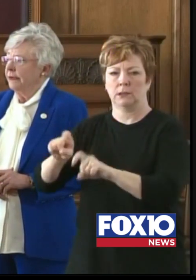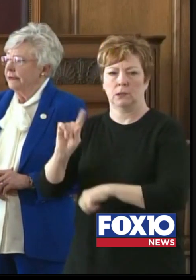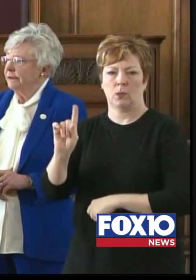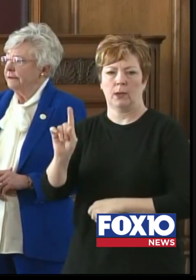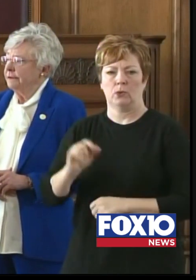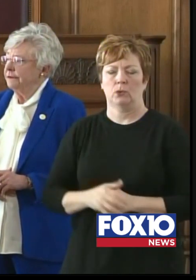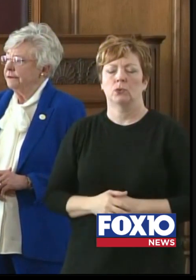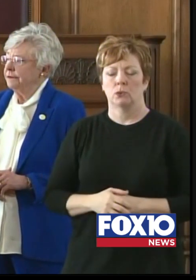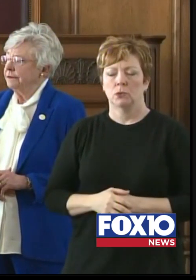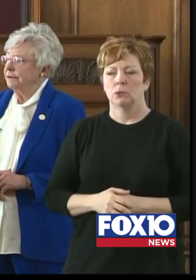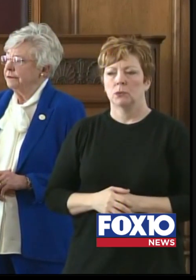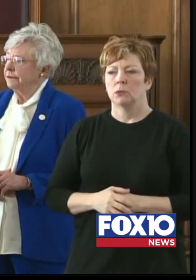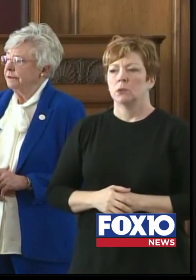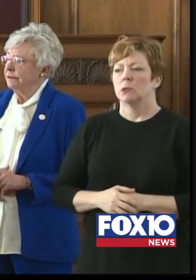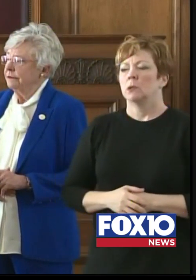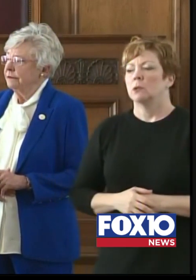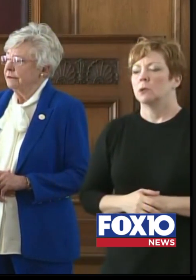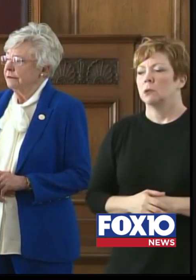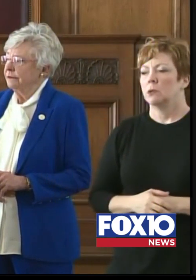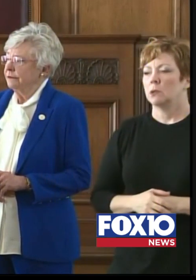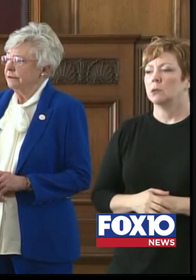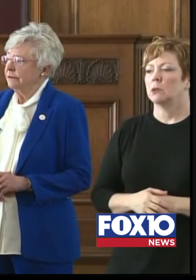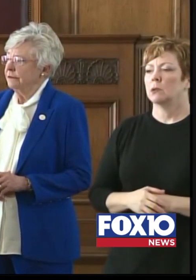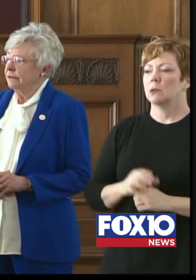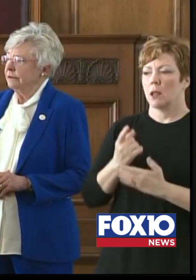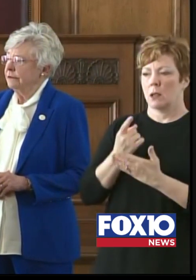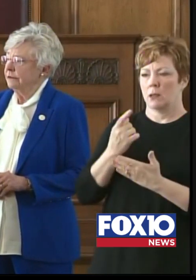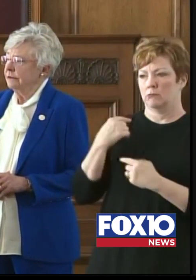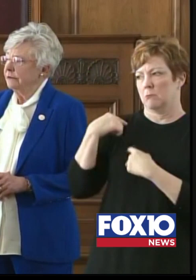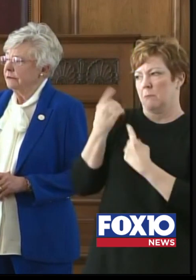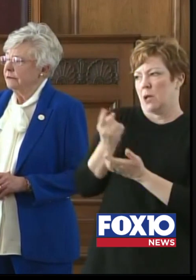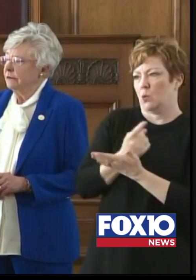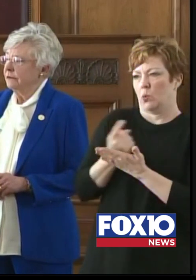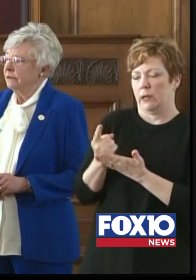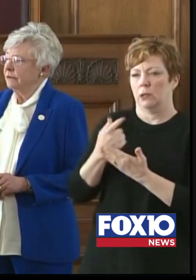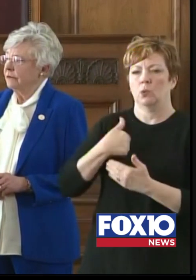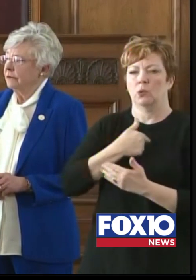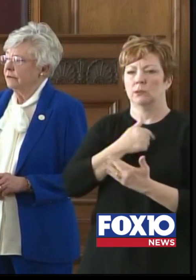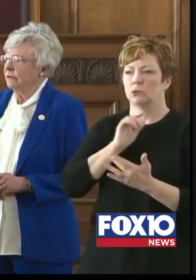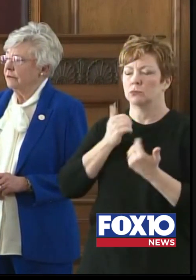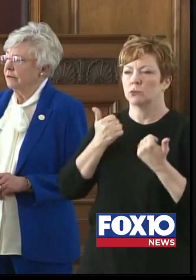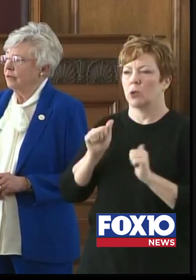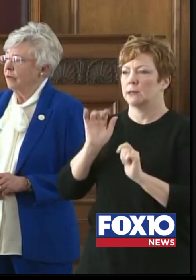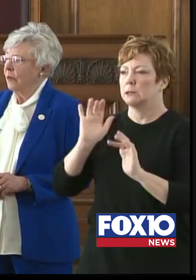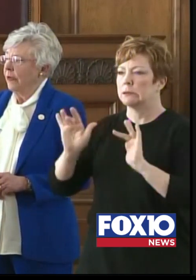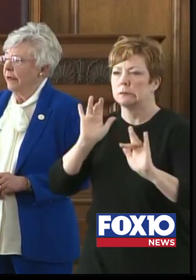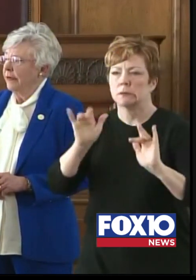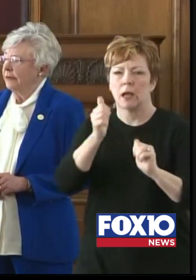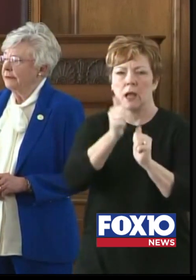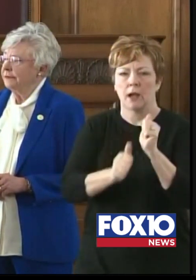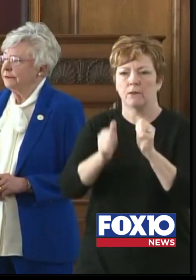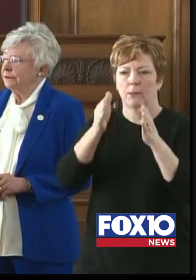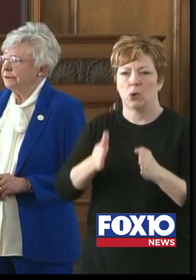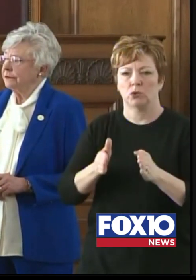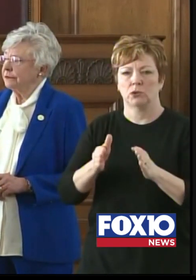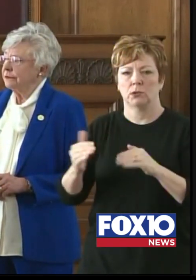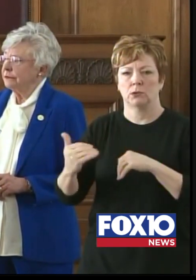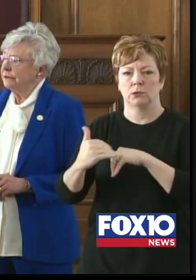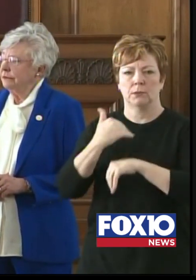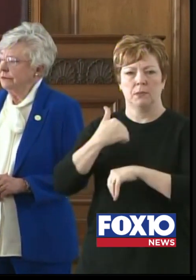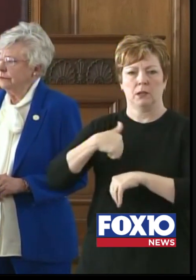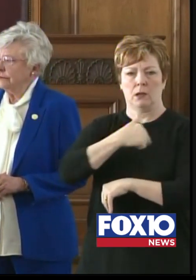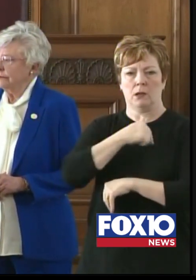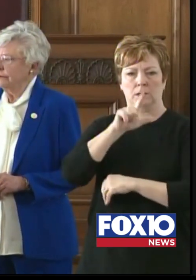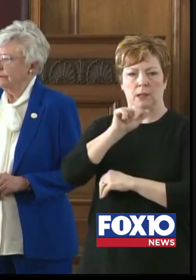In the past week, those of us in public health have reached out to every person who has submitted lab results to us. Every lab that